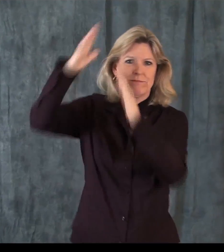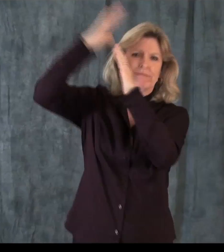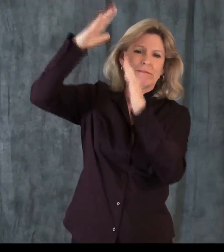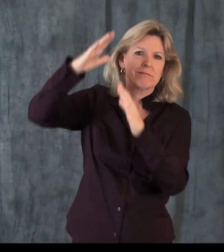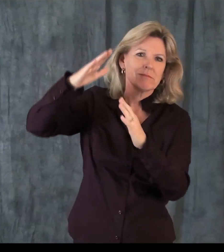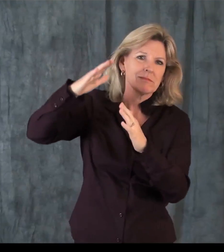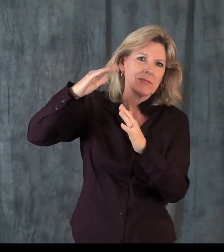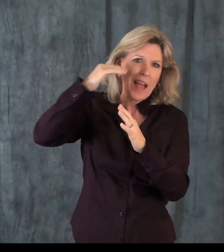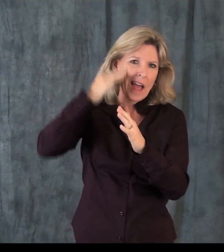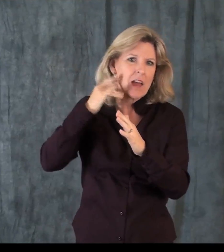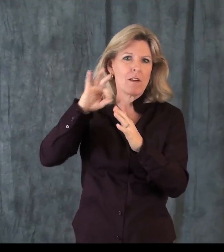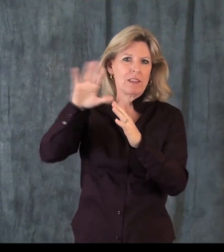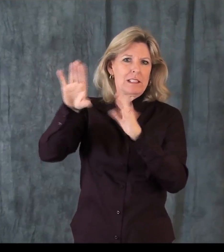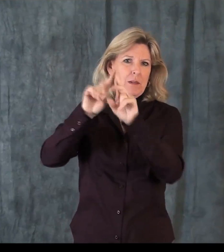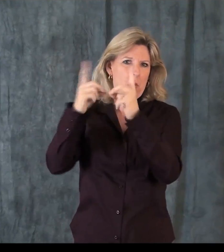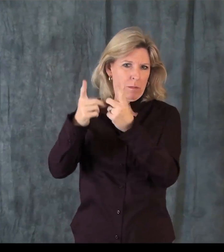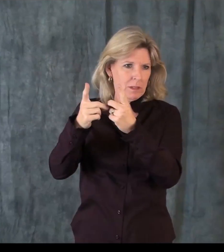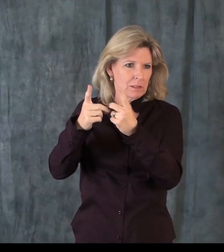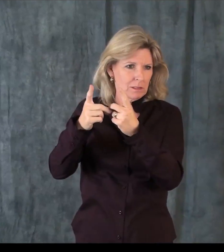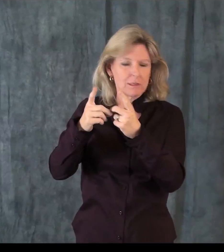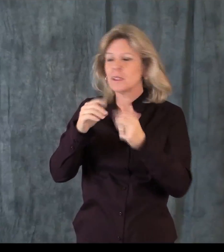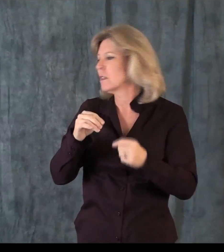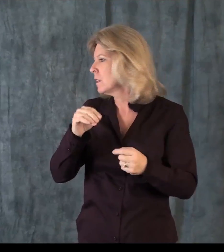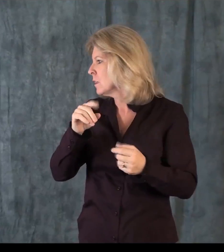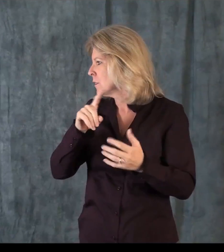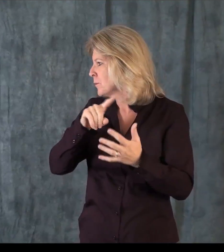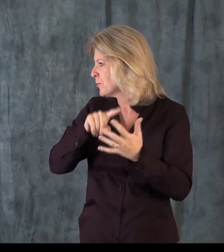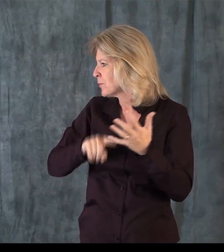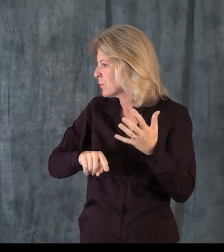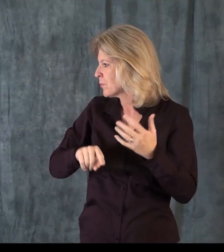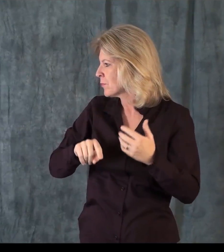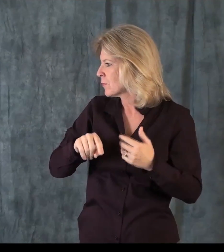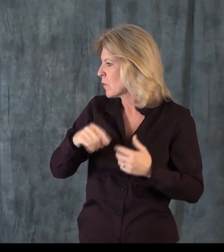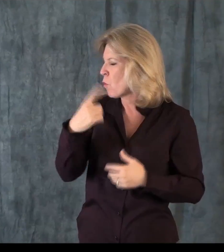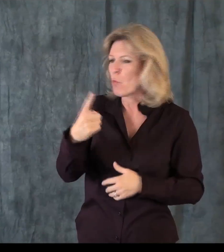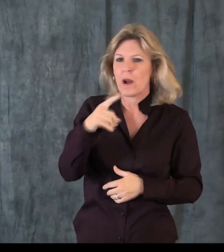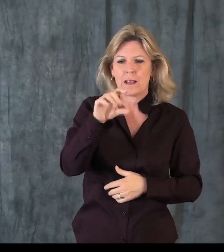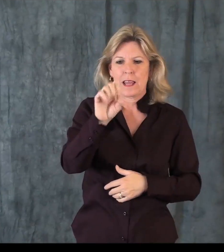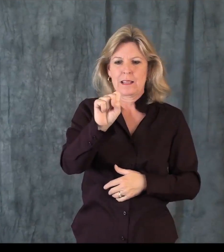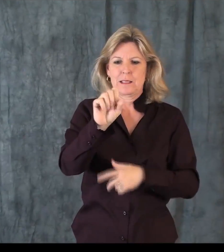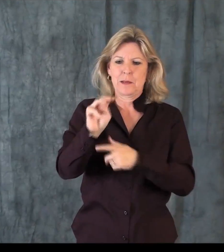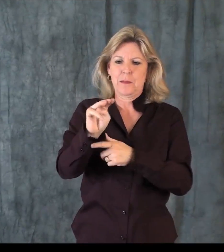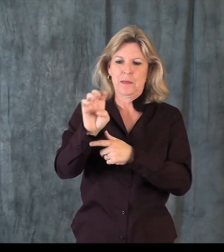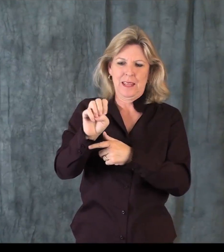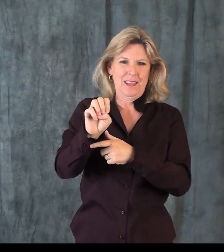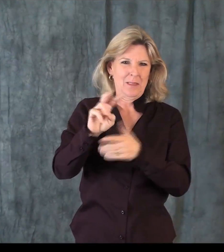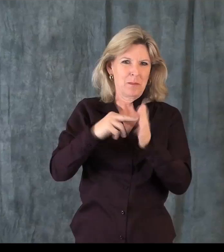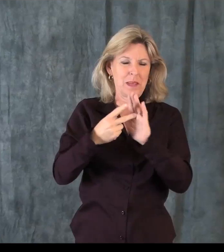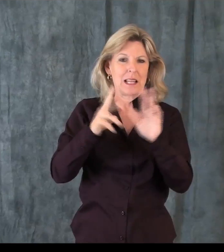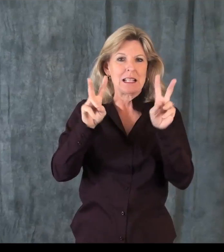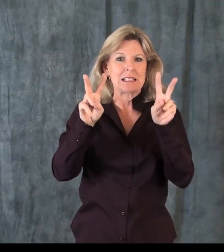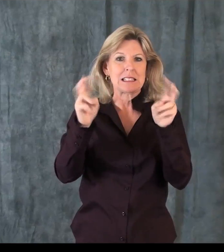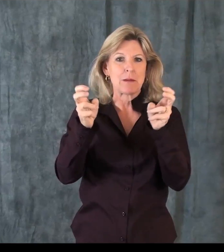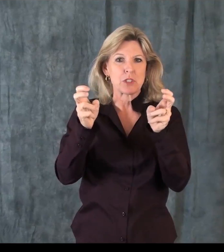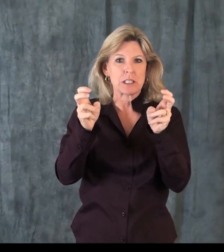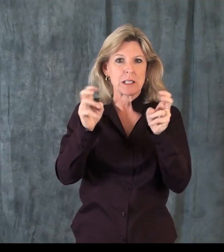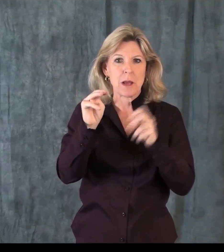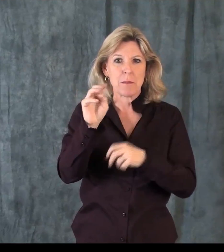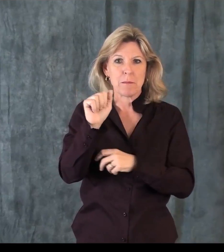public defender who's in a more senior position, head of the department, in fact. And there's also an SME,